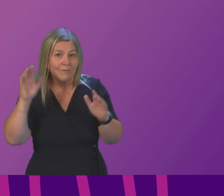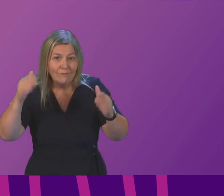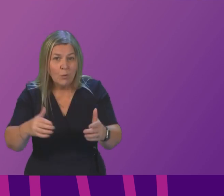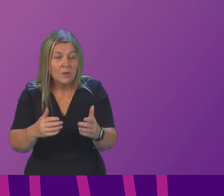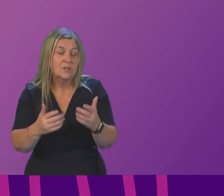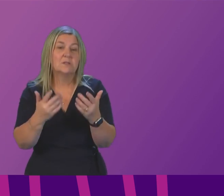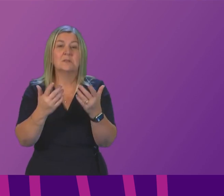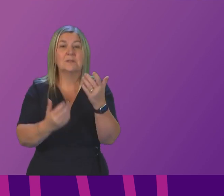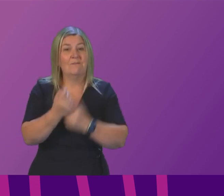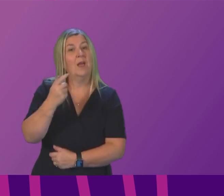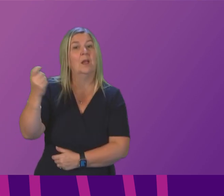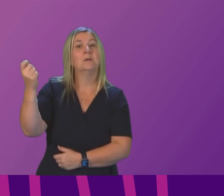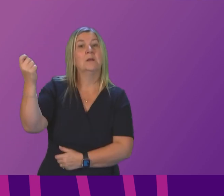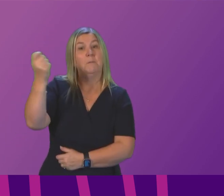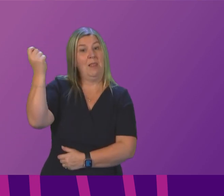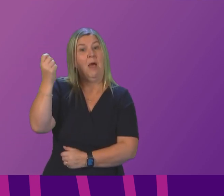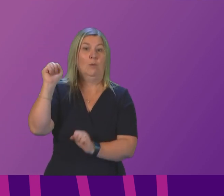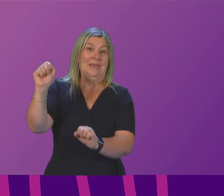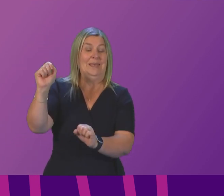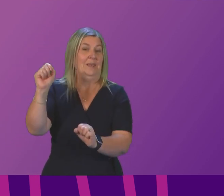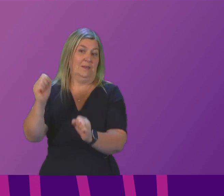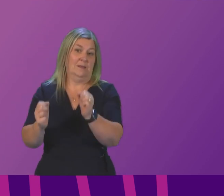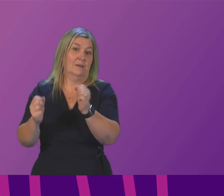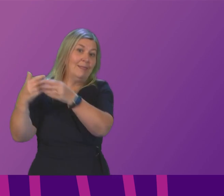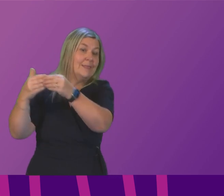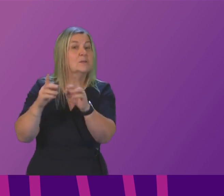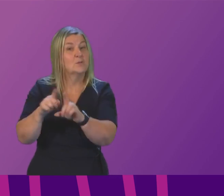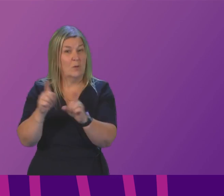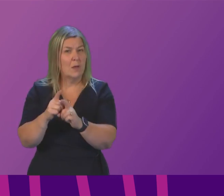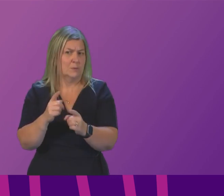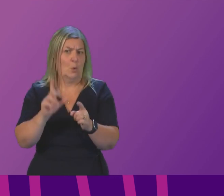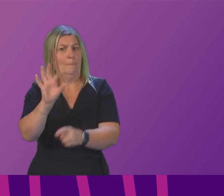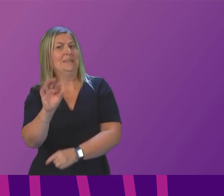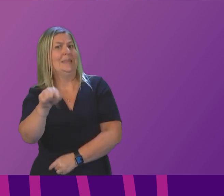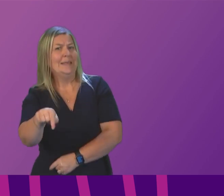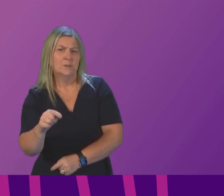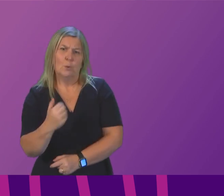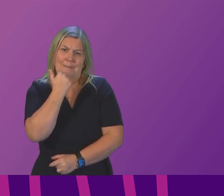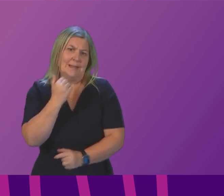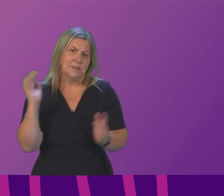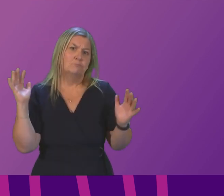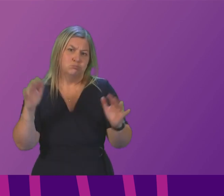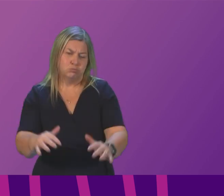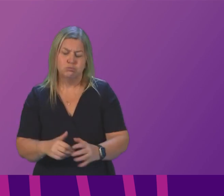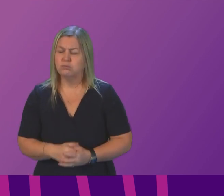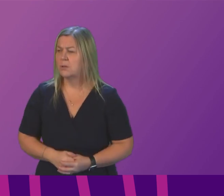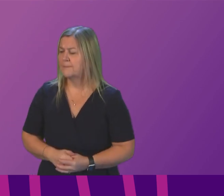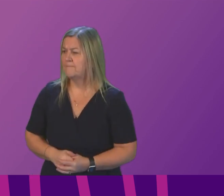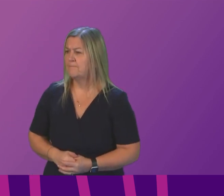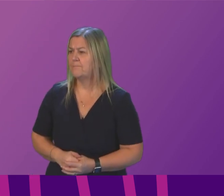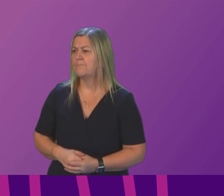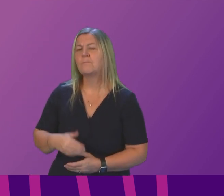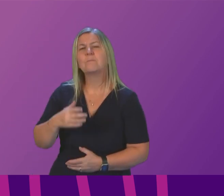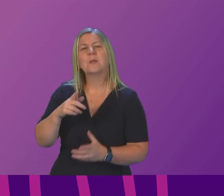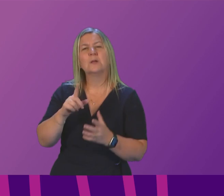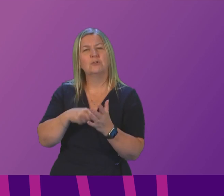with Malawi climate leaders that will take place on Monday Jackie Dunbar I thank the first minister for that answer women and